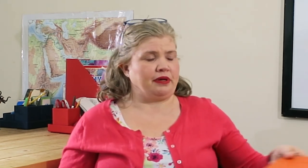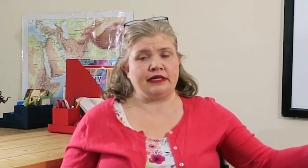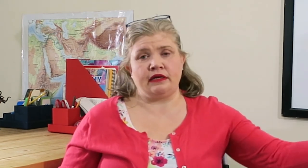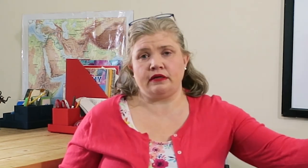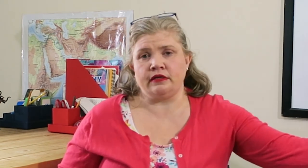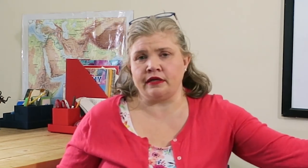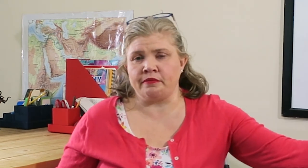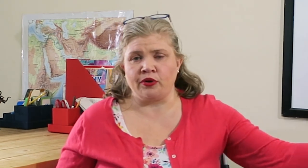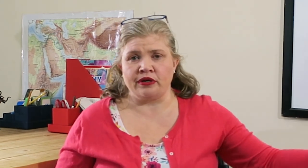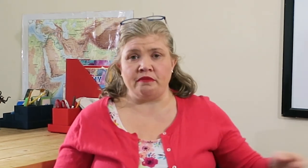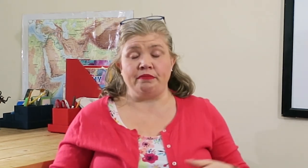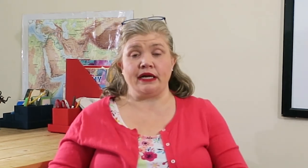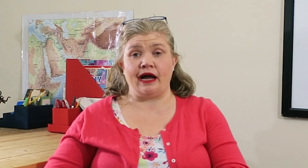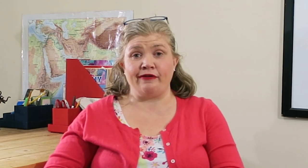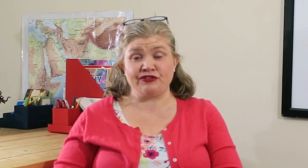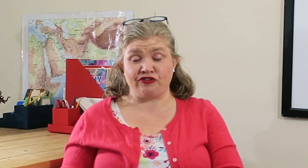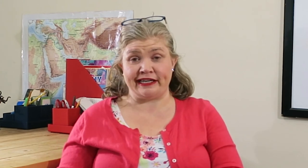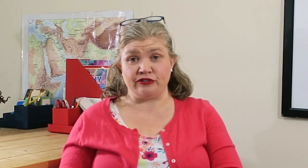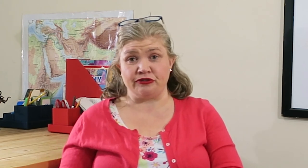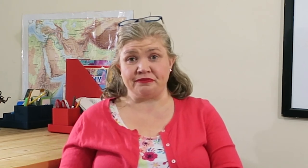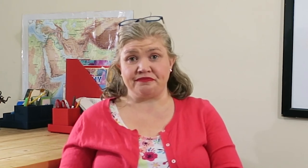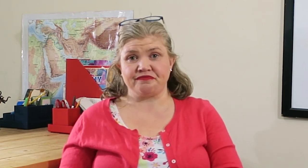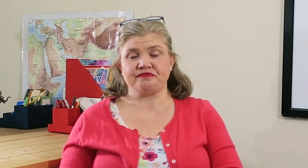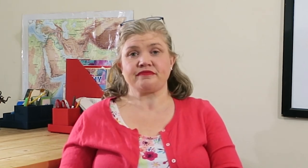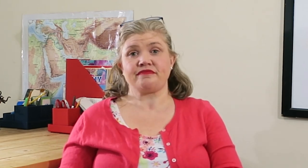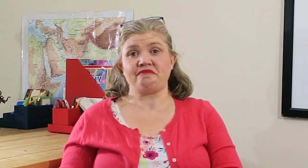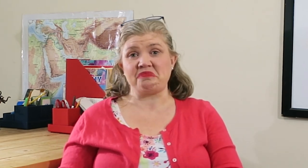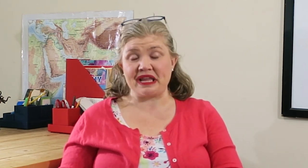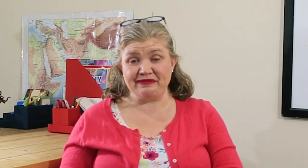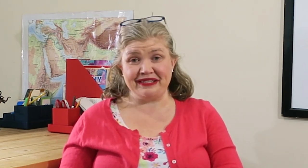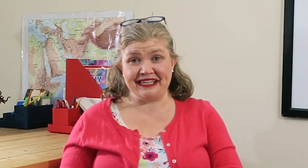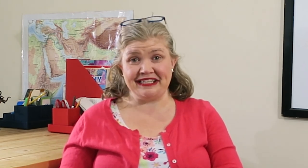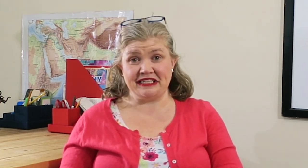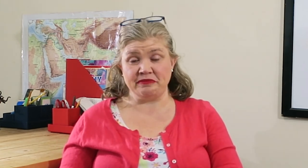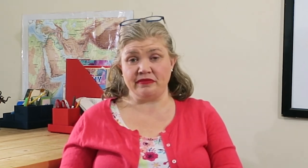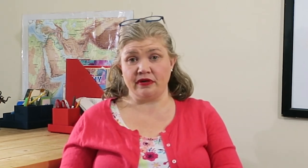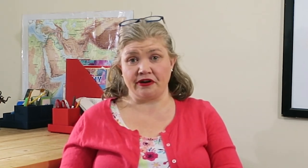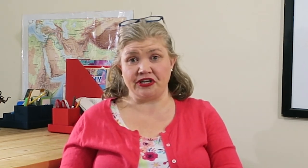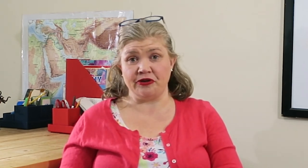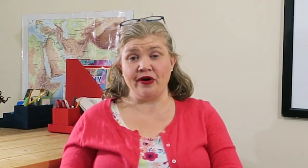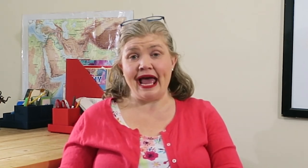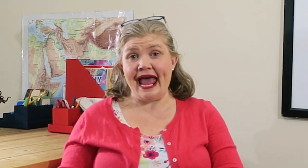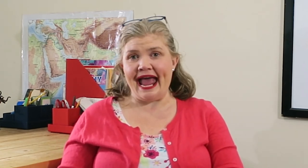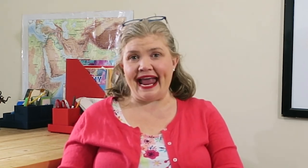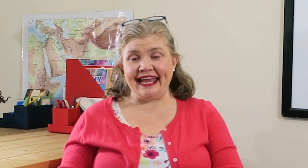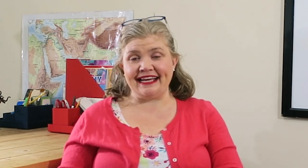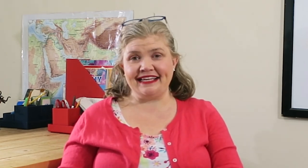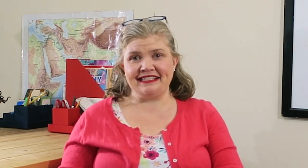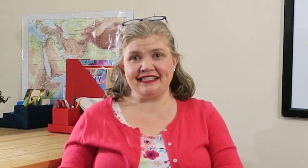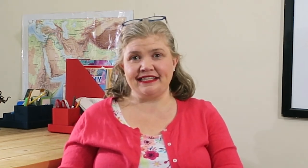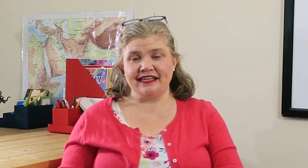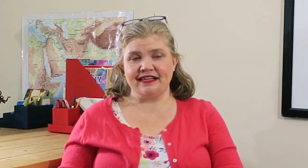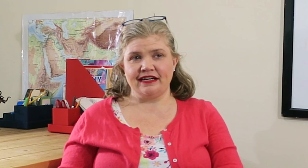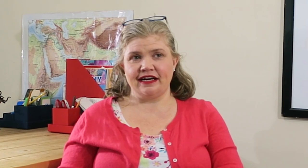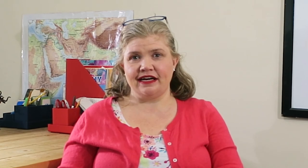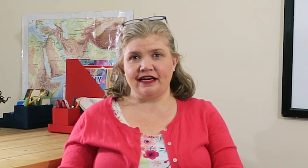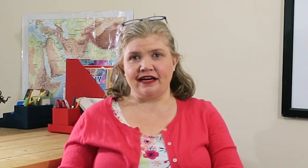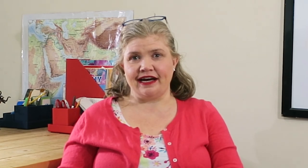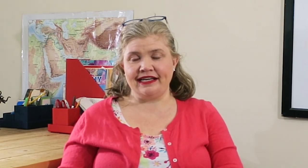probably not anything important. But I was frazzled. I was listening to them argue. And I